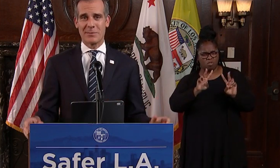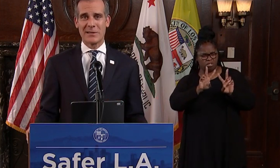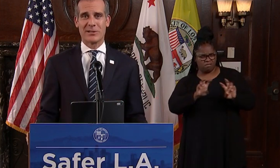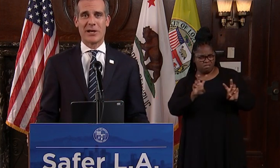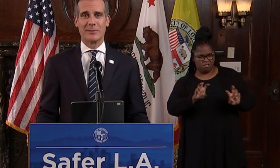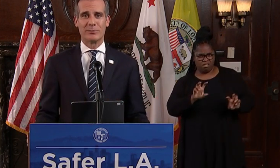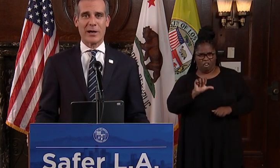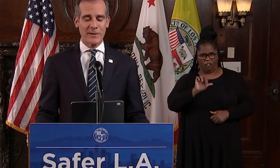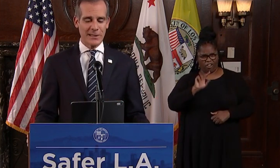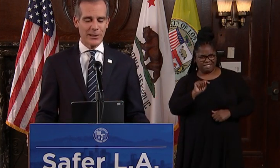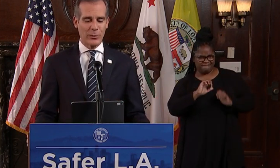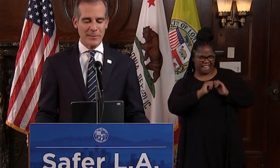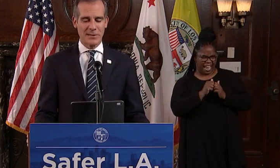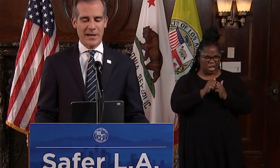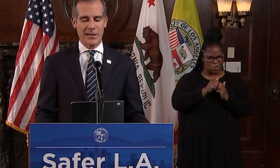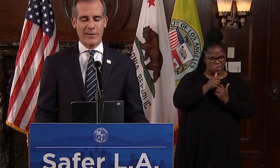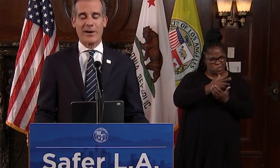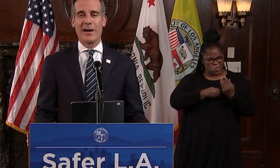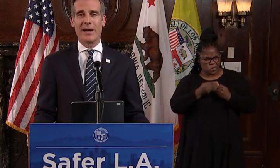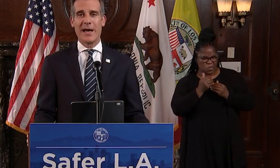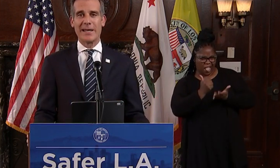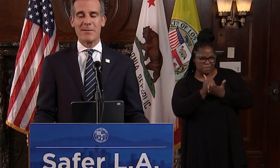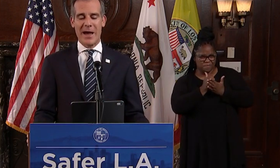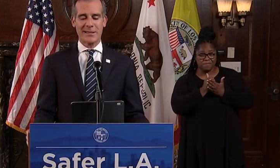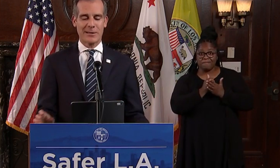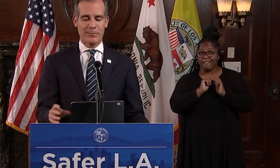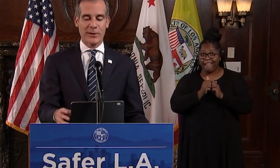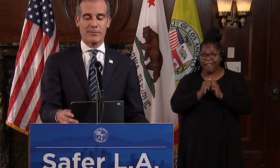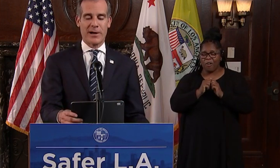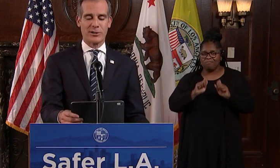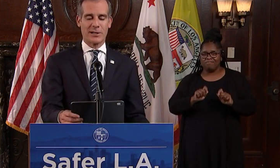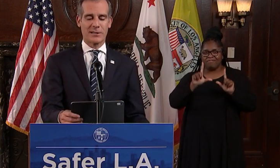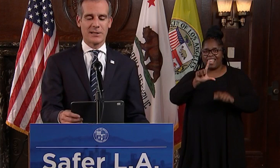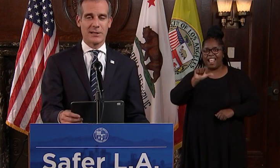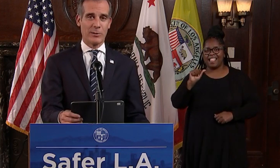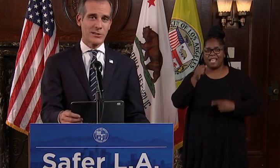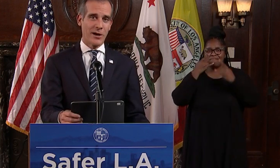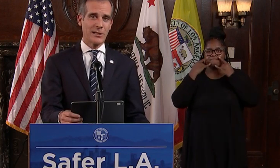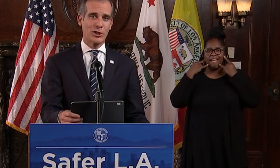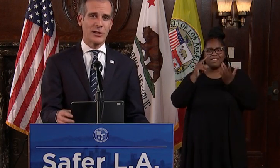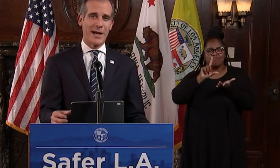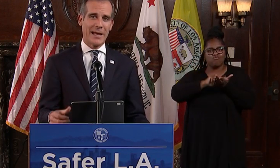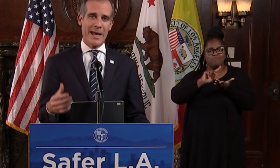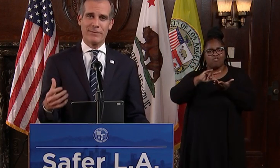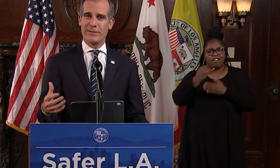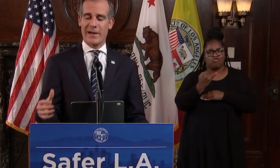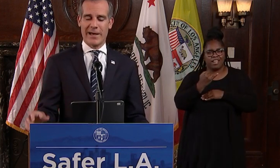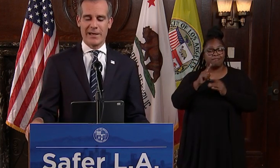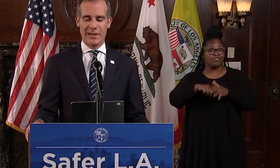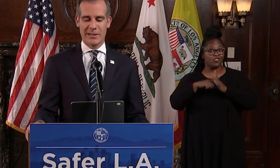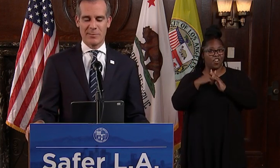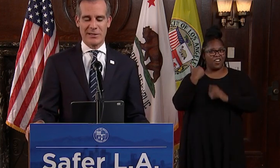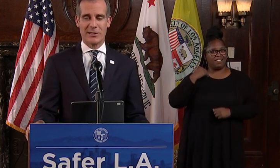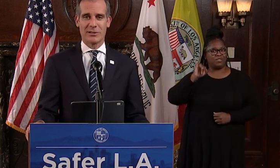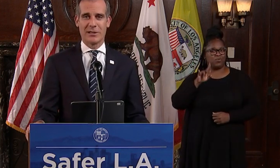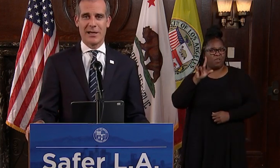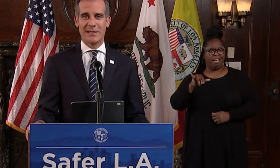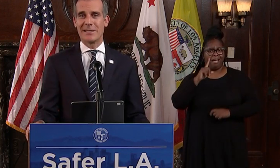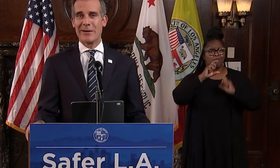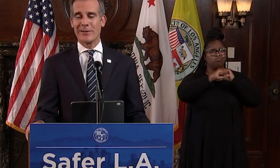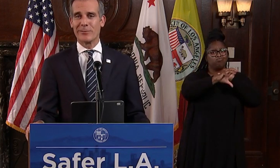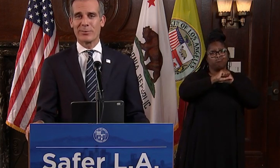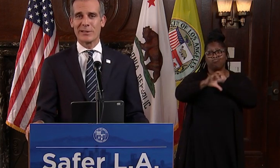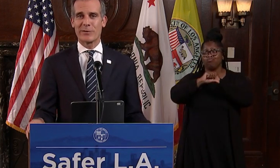to get this message out by visiting the website of our LA mask print project that we started in July to amplify this message